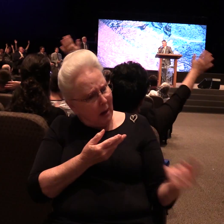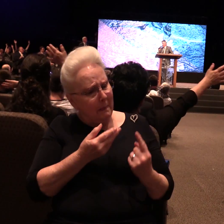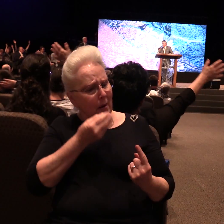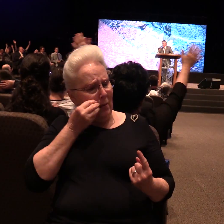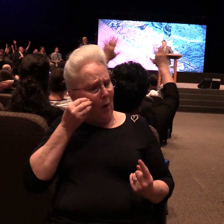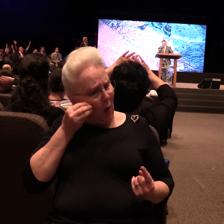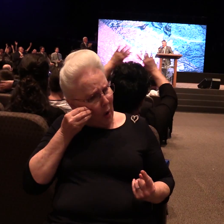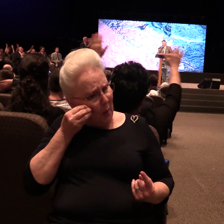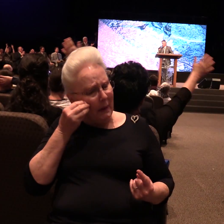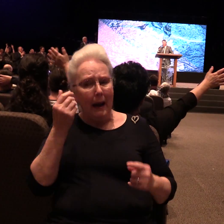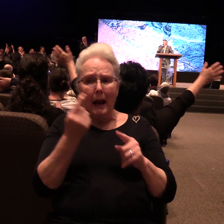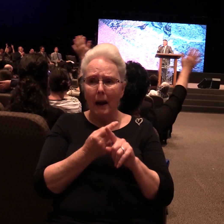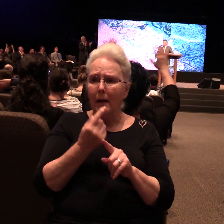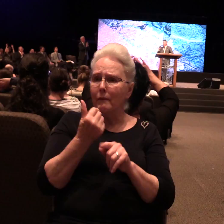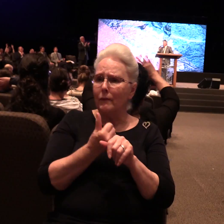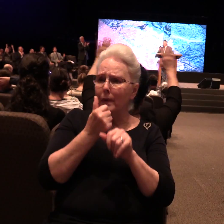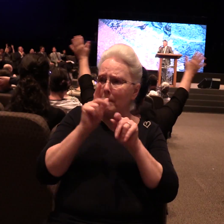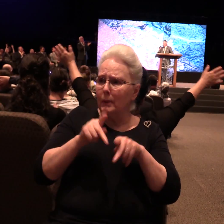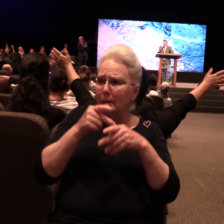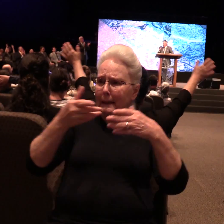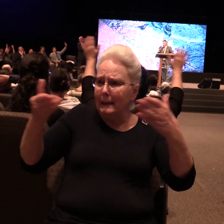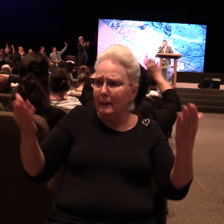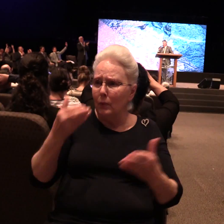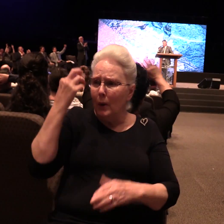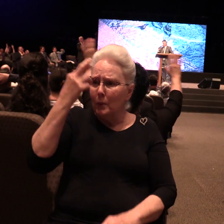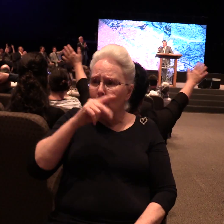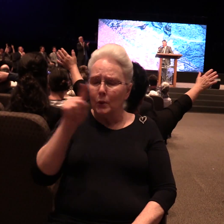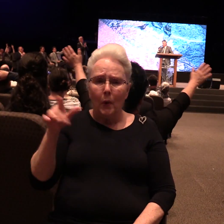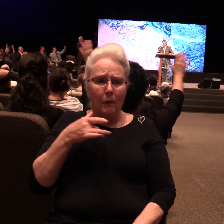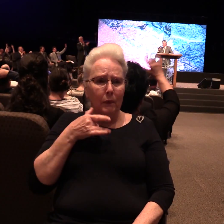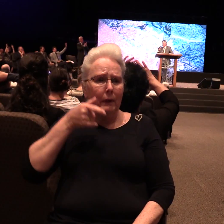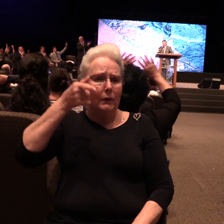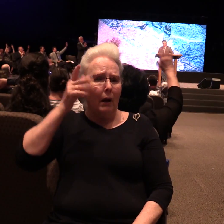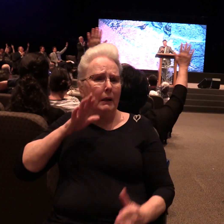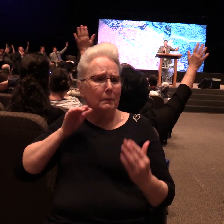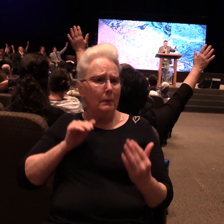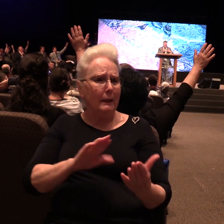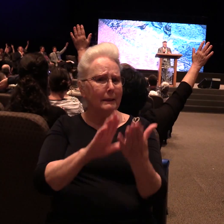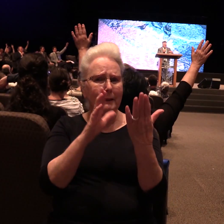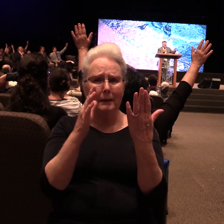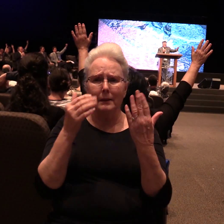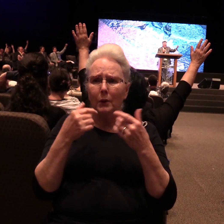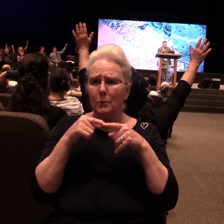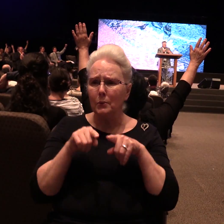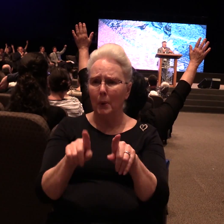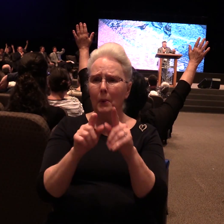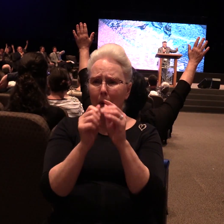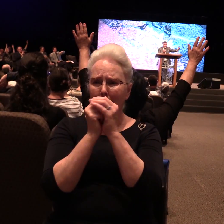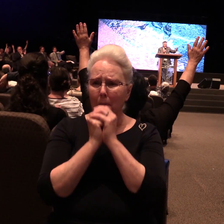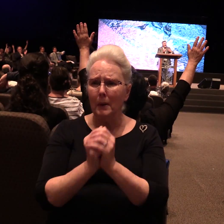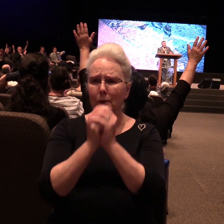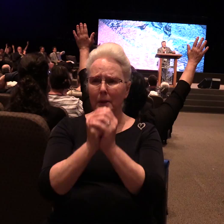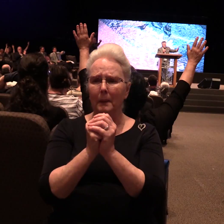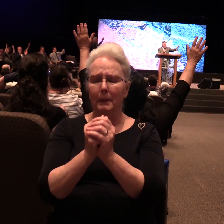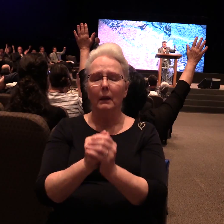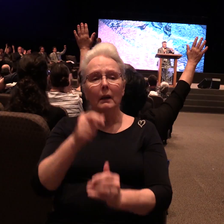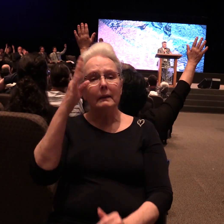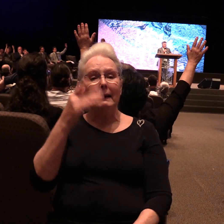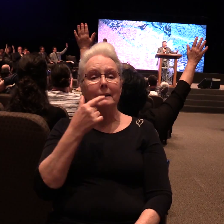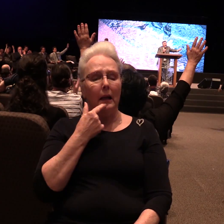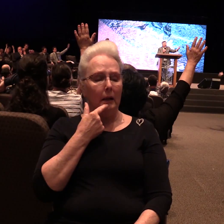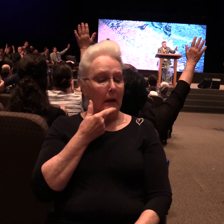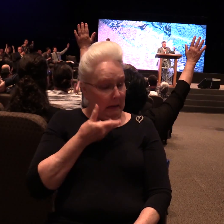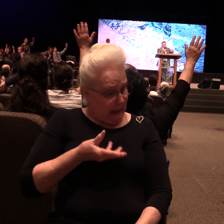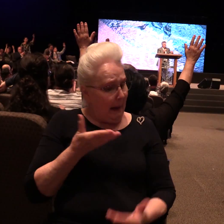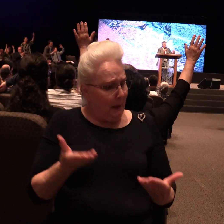Every one of you in this house, the reason you feel God's spirit as we worship, God's saying, I'm right where you left me. Come on,